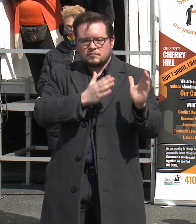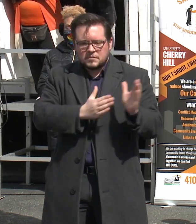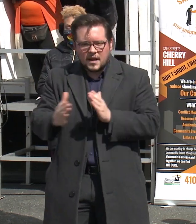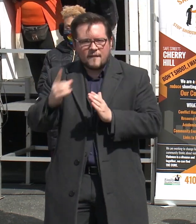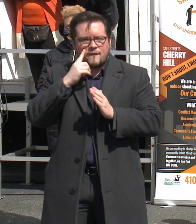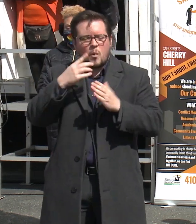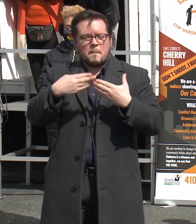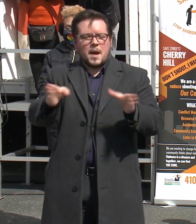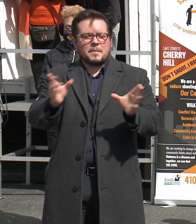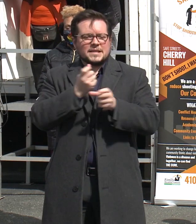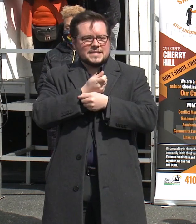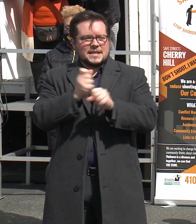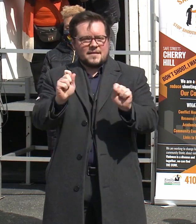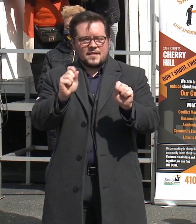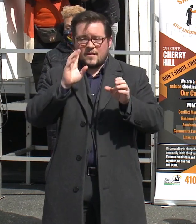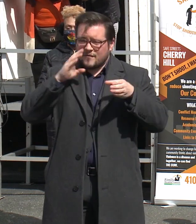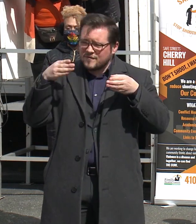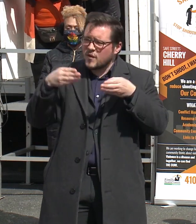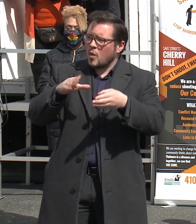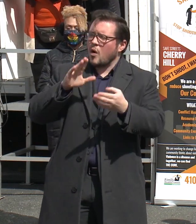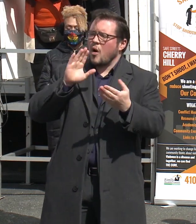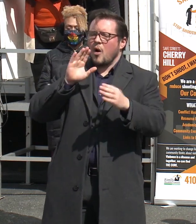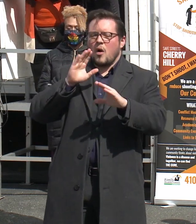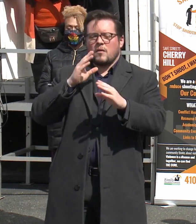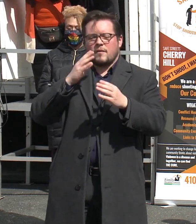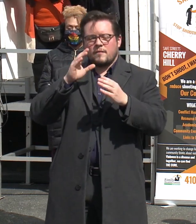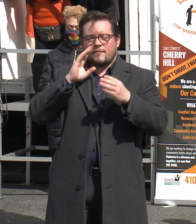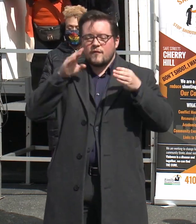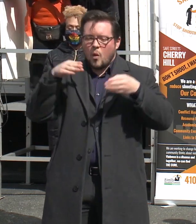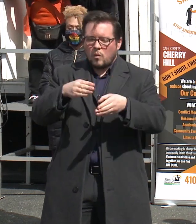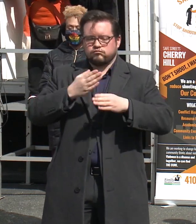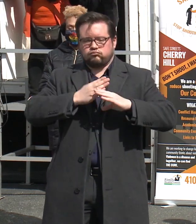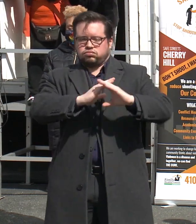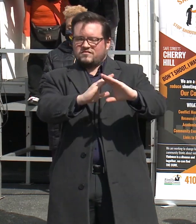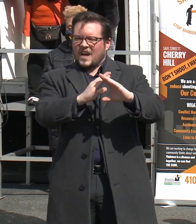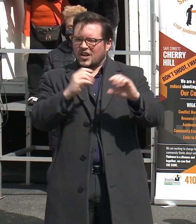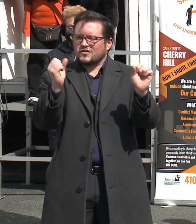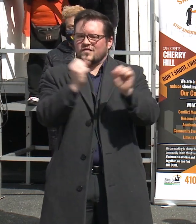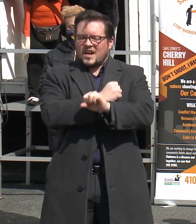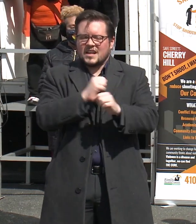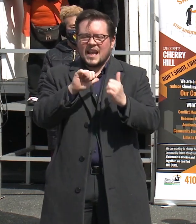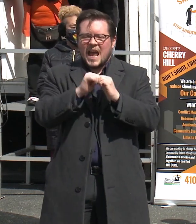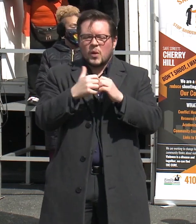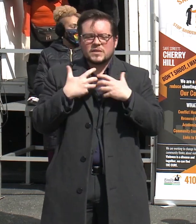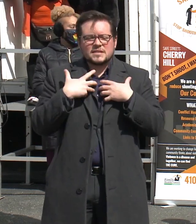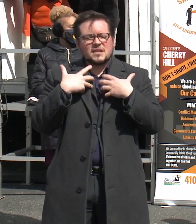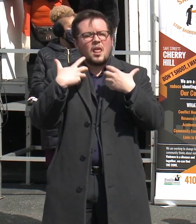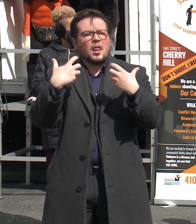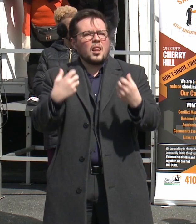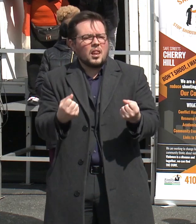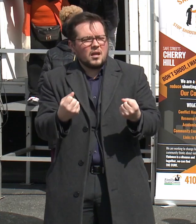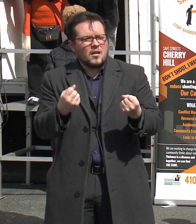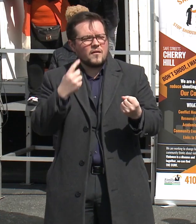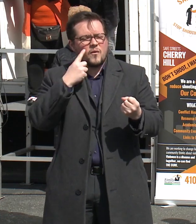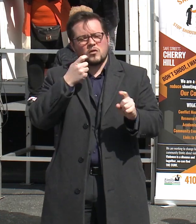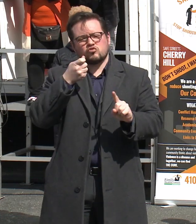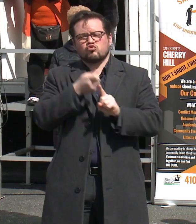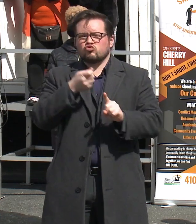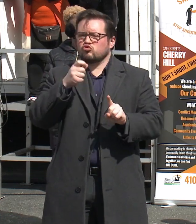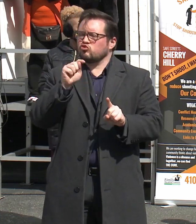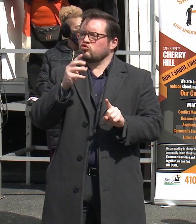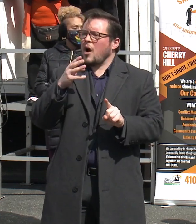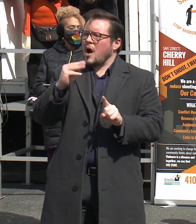focus on the prevention of violence, and the promotion of healing through an equity-based, healing-centered, and trauma-informed approach.